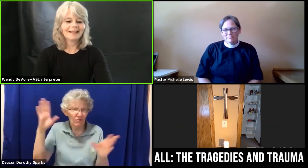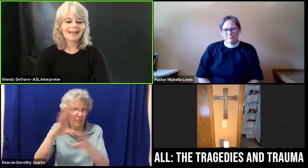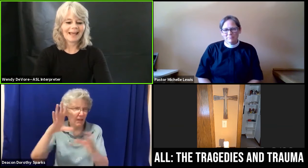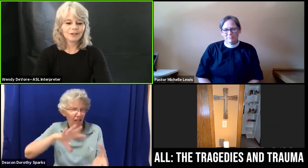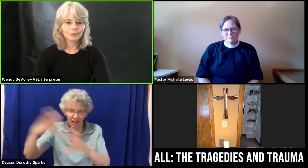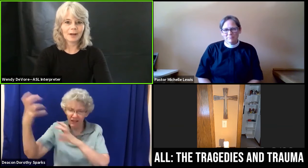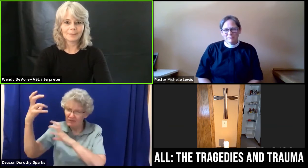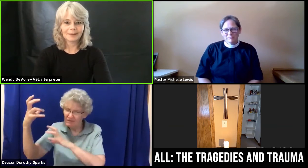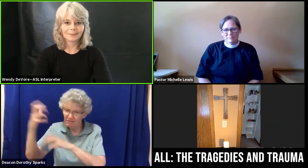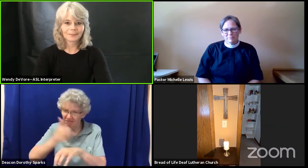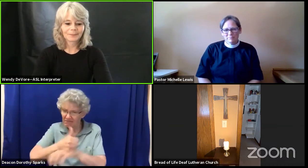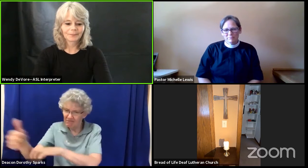and trauma.